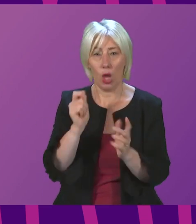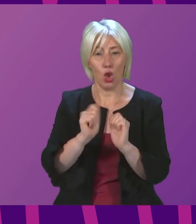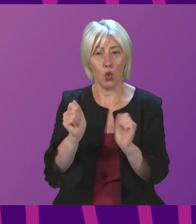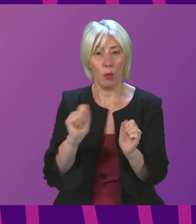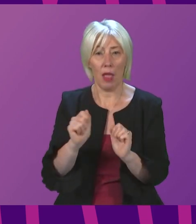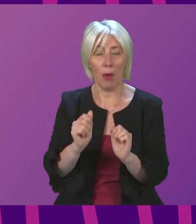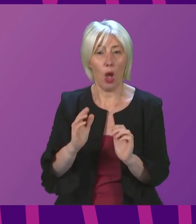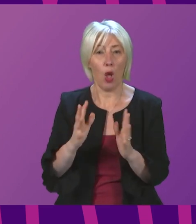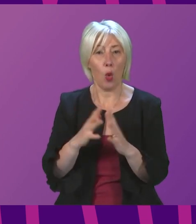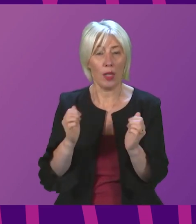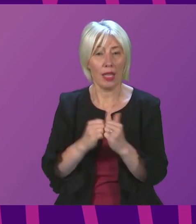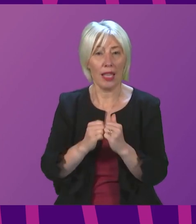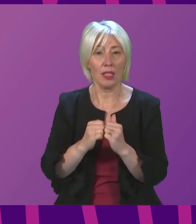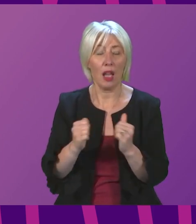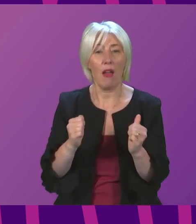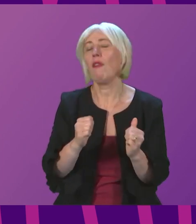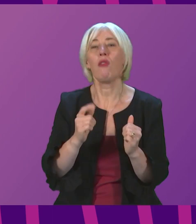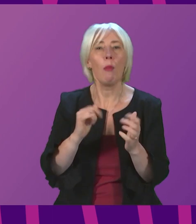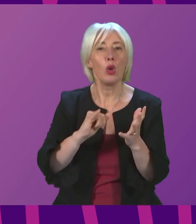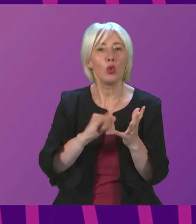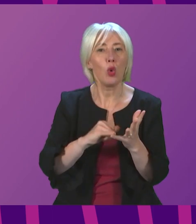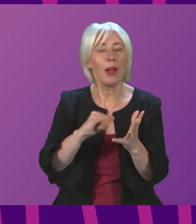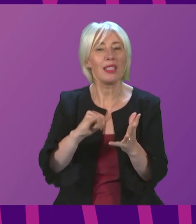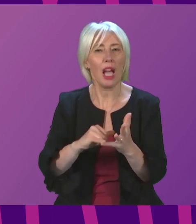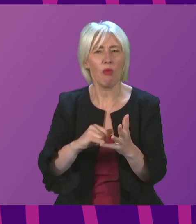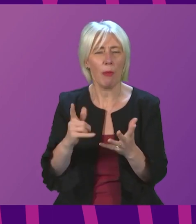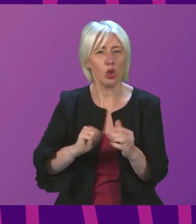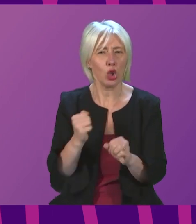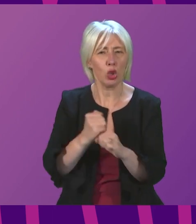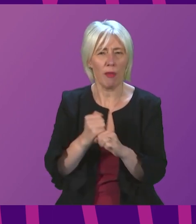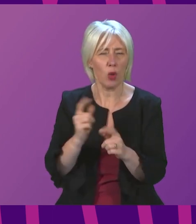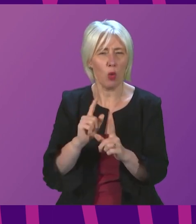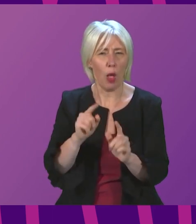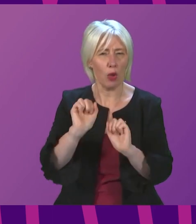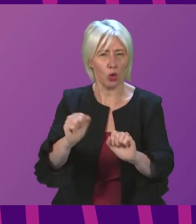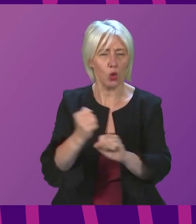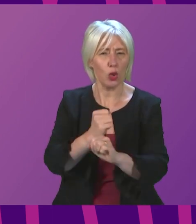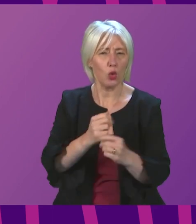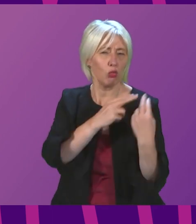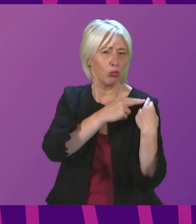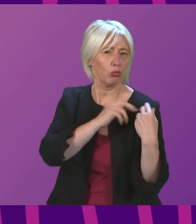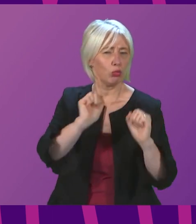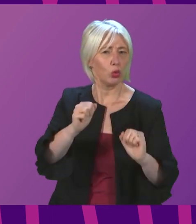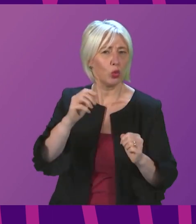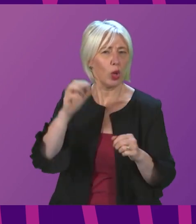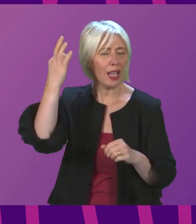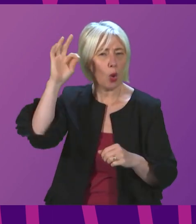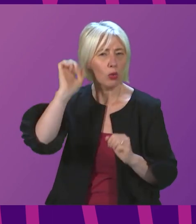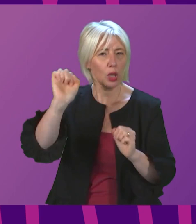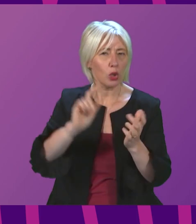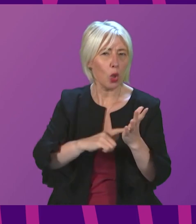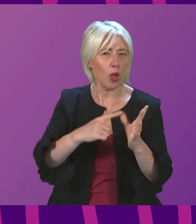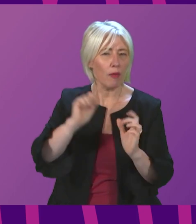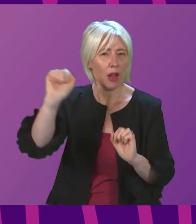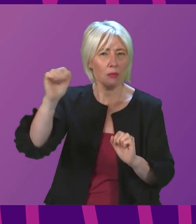the weekend, based on the work of Soma Sara, what is the Scottish Government doing about the responsibility of our local authorities over whose